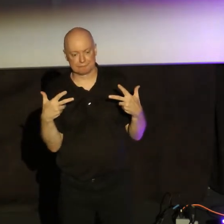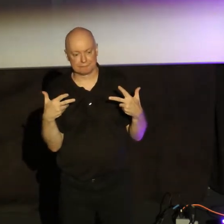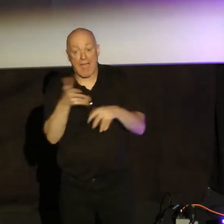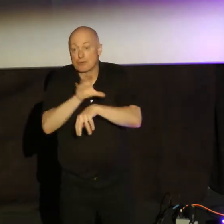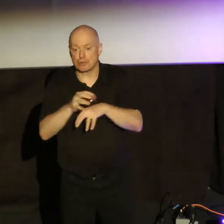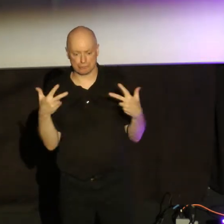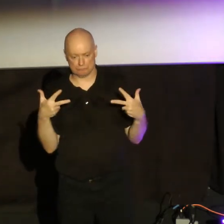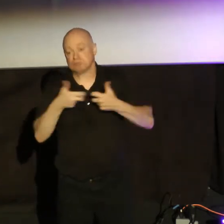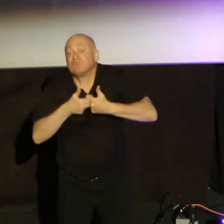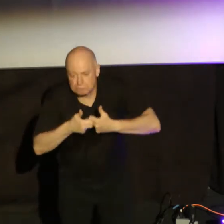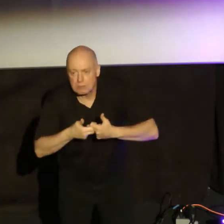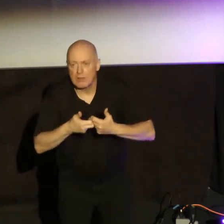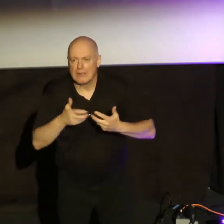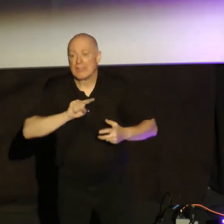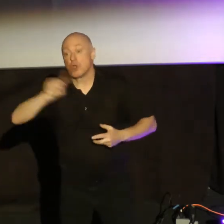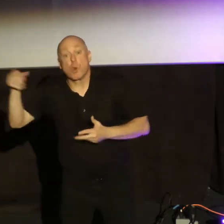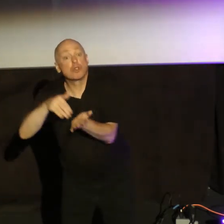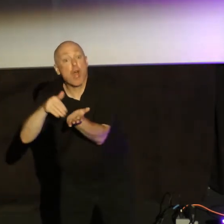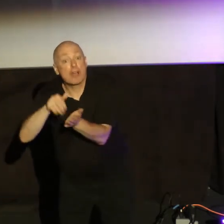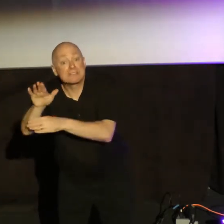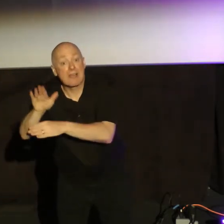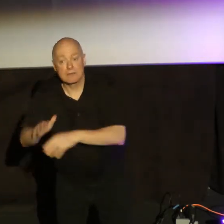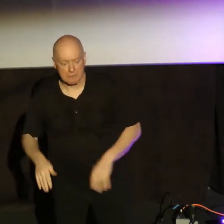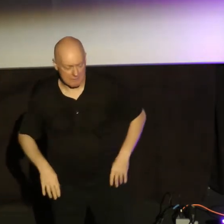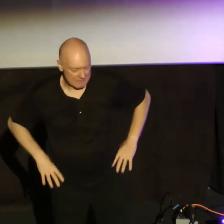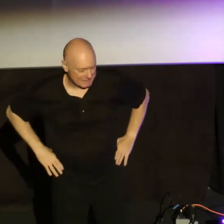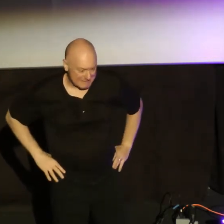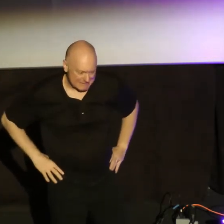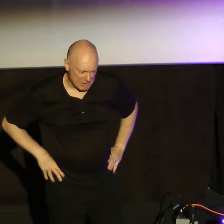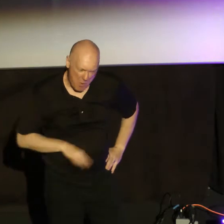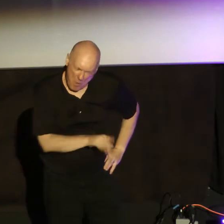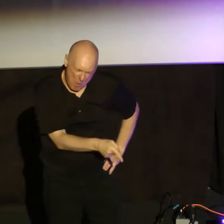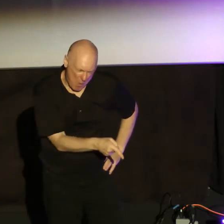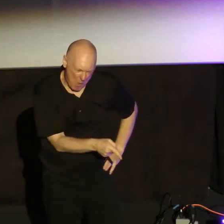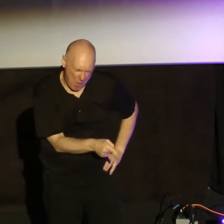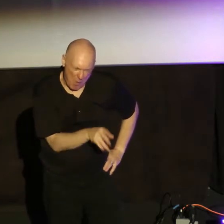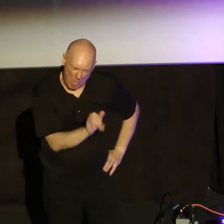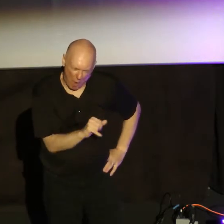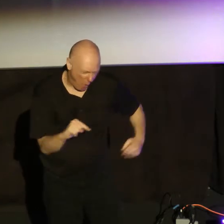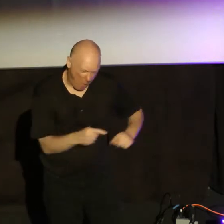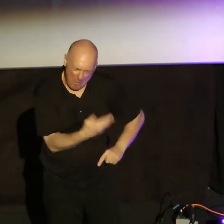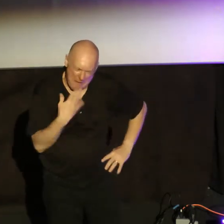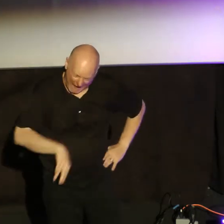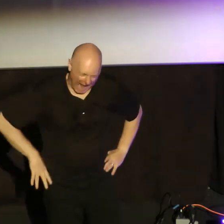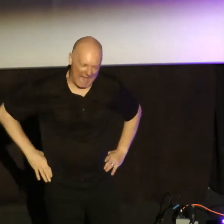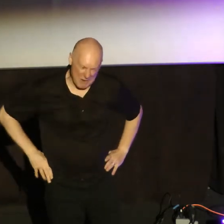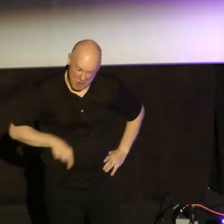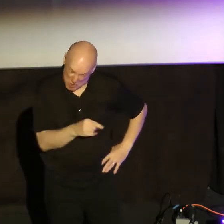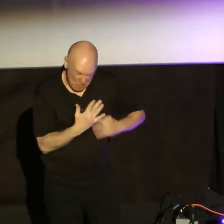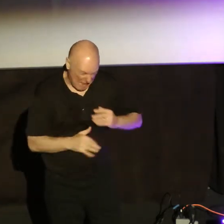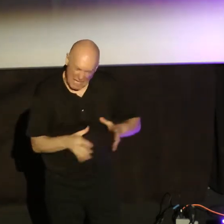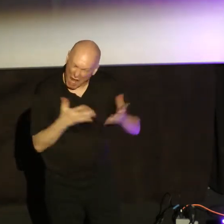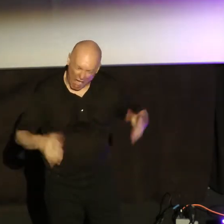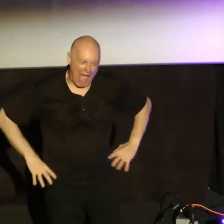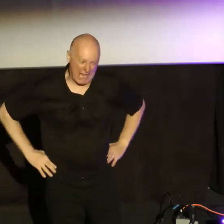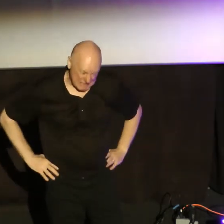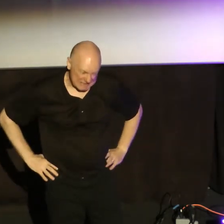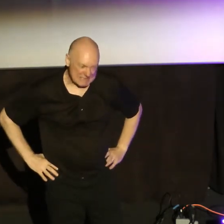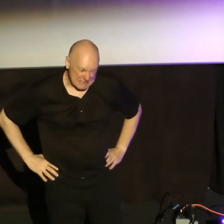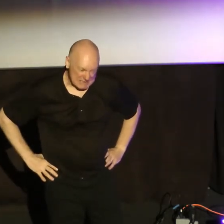and you have a wound and you go to the doctor and he says, man, that is a nasty wound. You're bleeding. I want you to be at